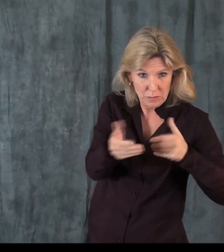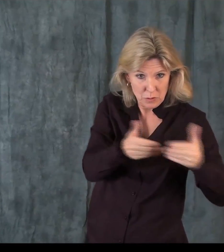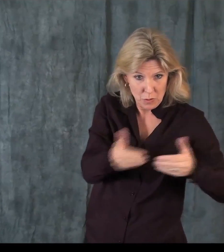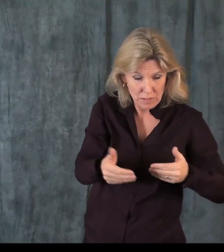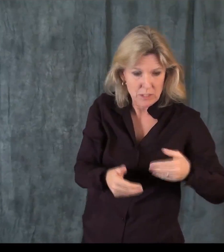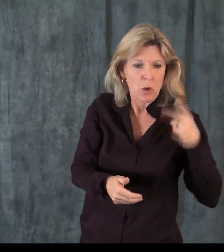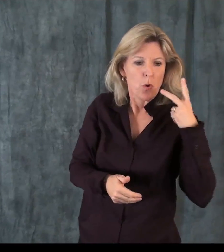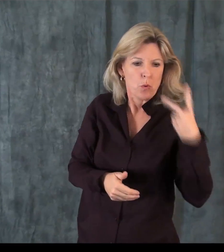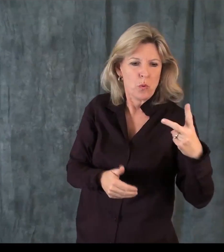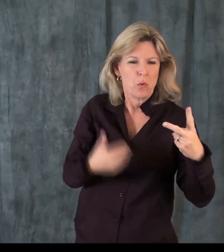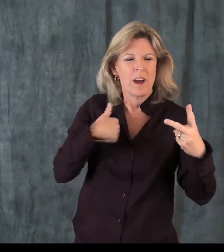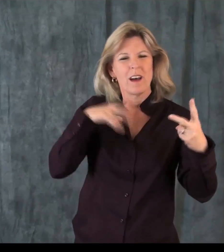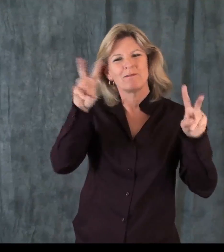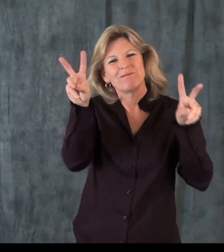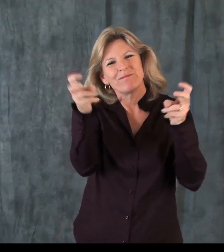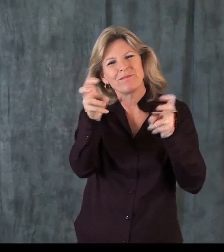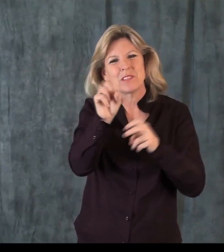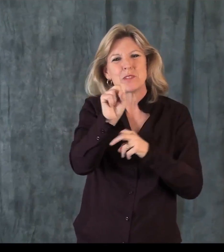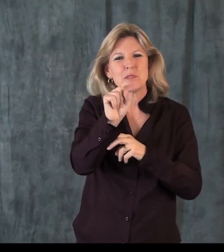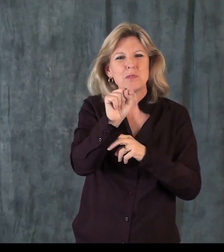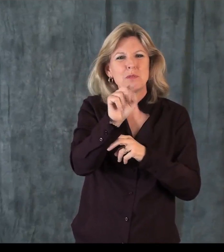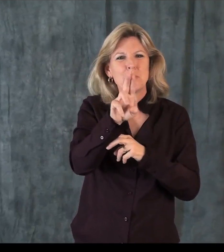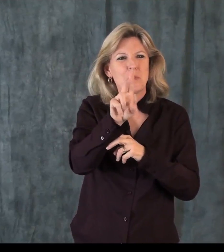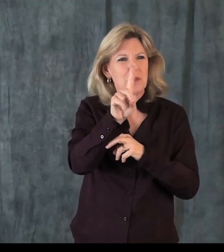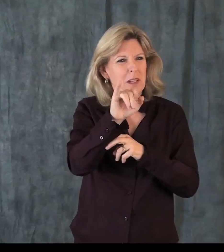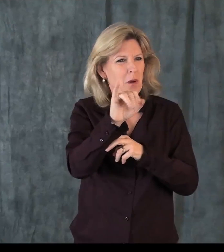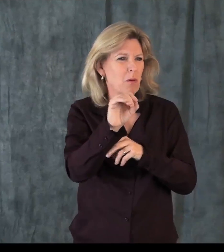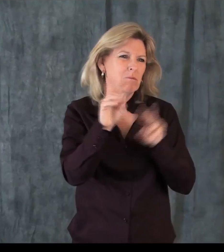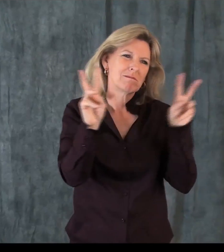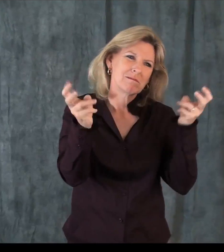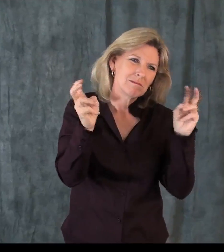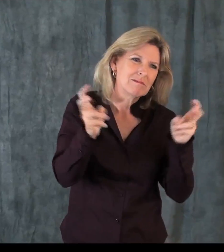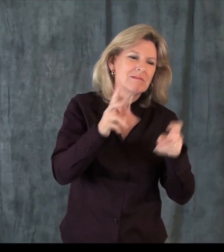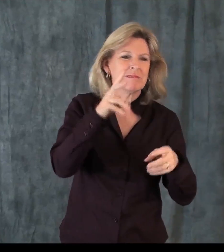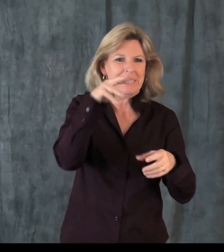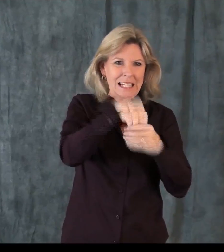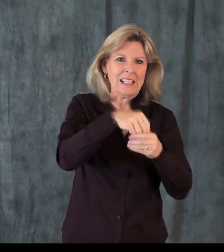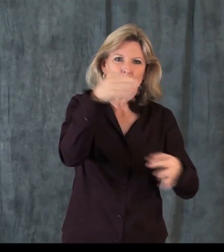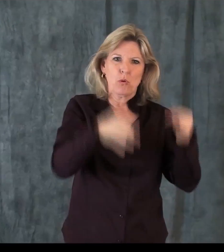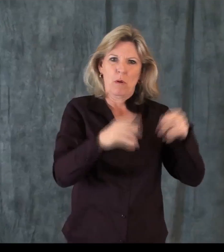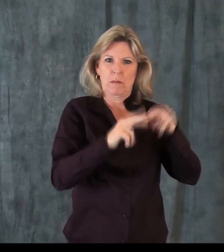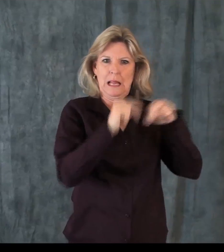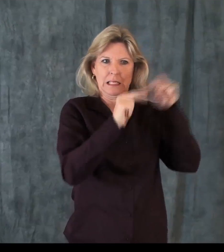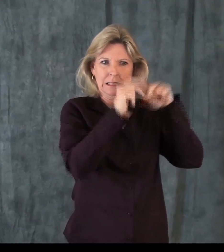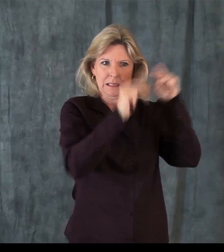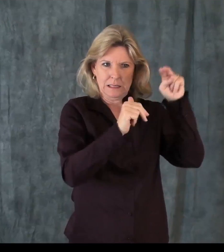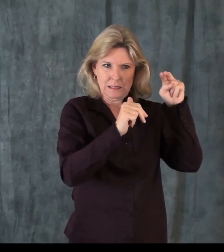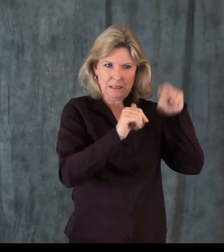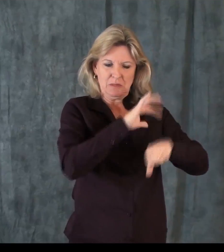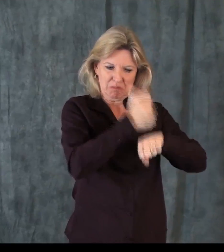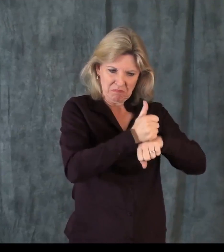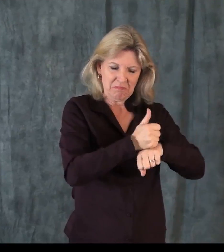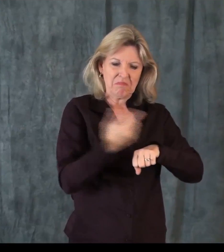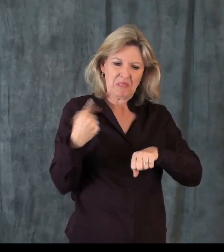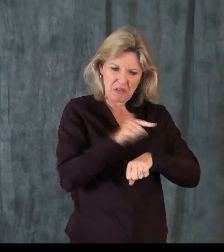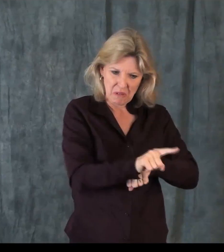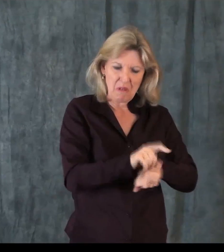are providing the interpreting services, two of those counties actually have studios that have been built into the court bill rooms.